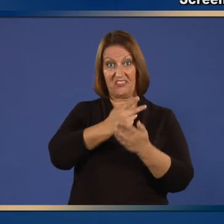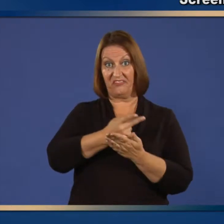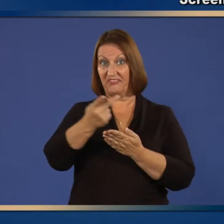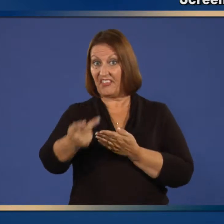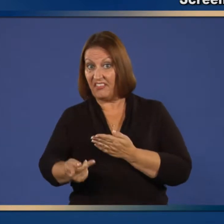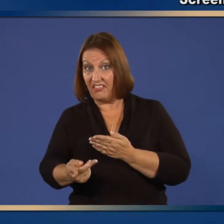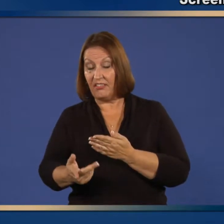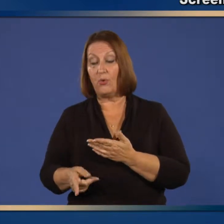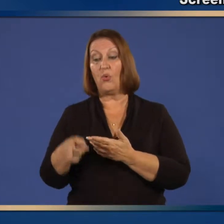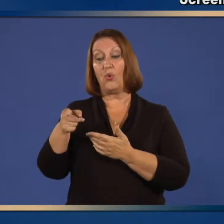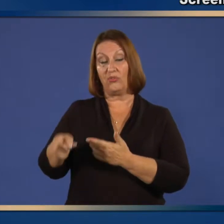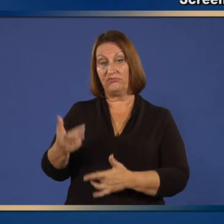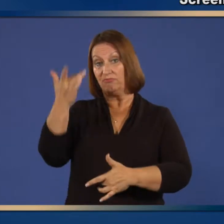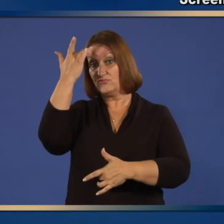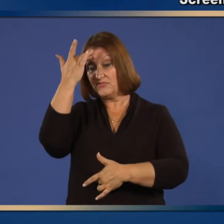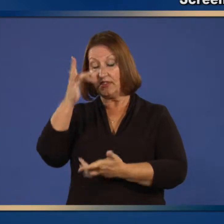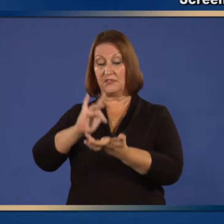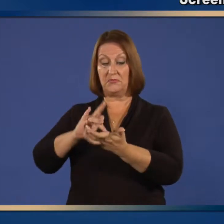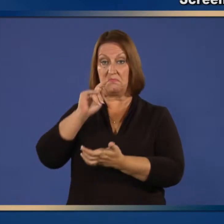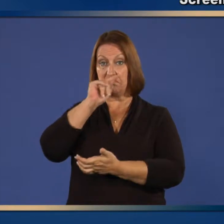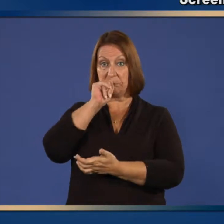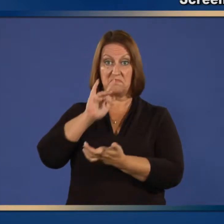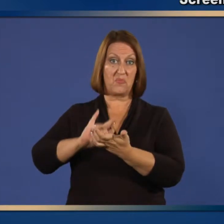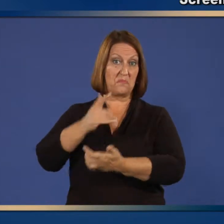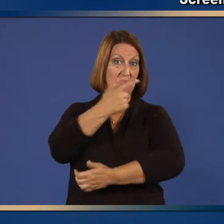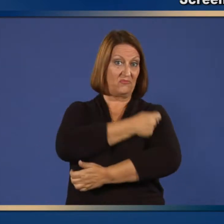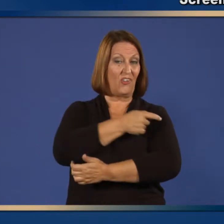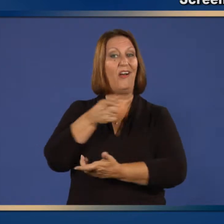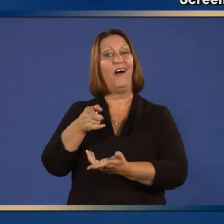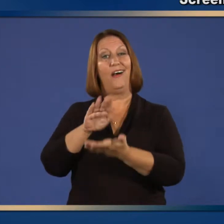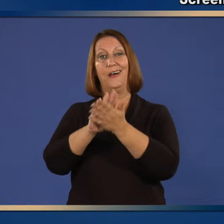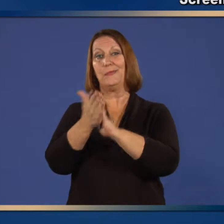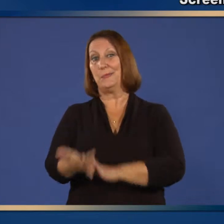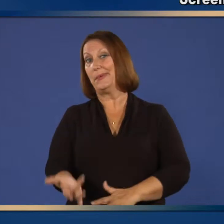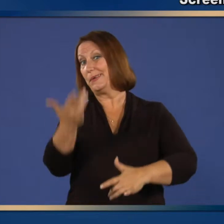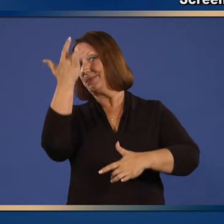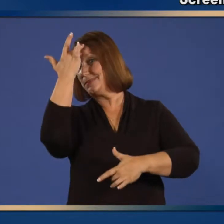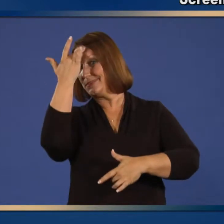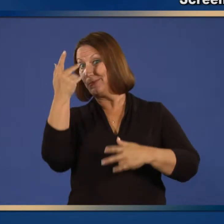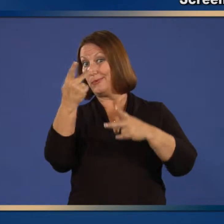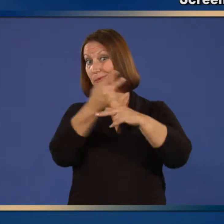increases vaccine adverse events. 2.